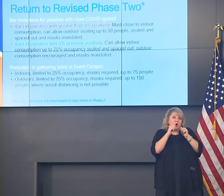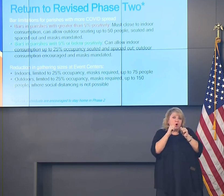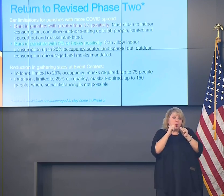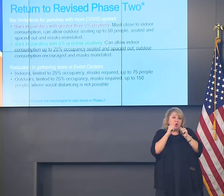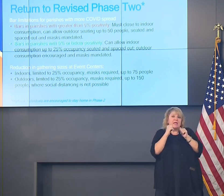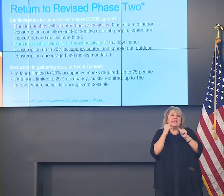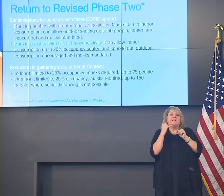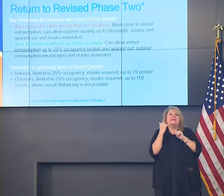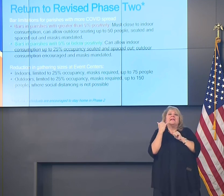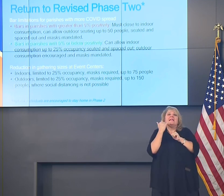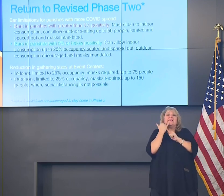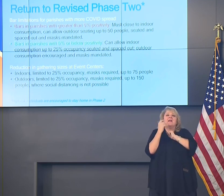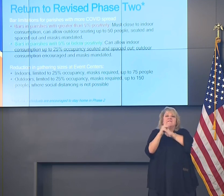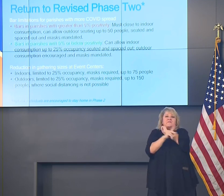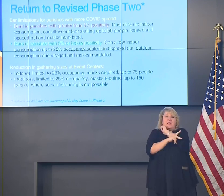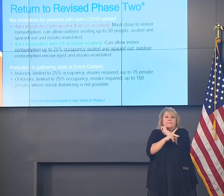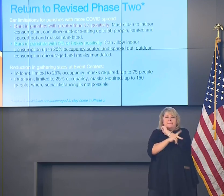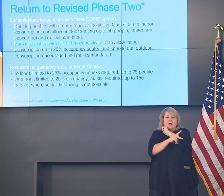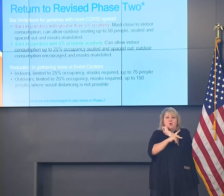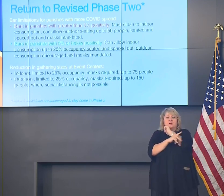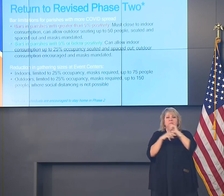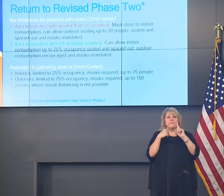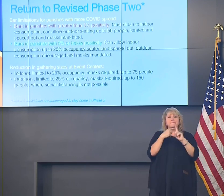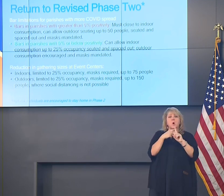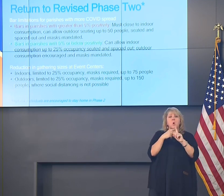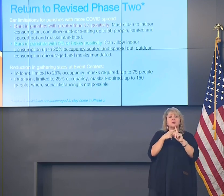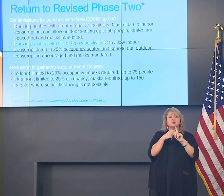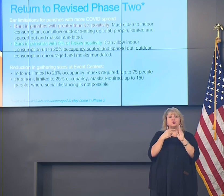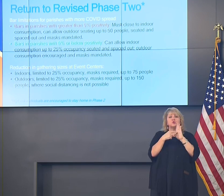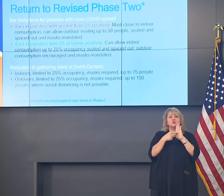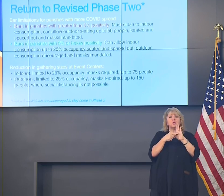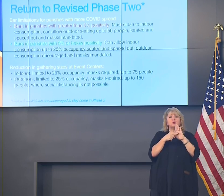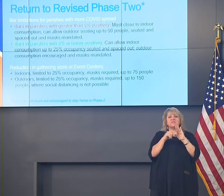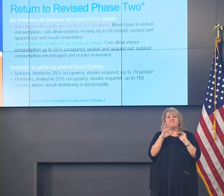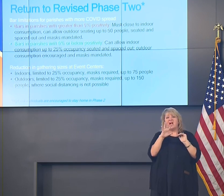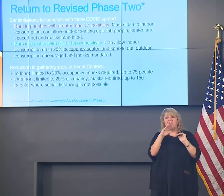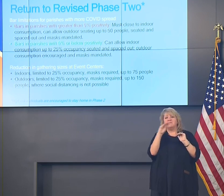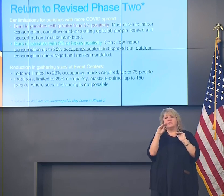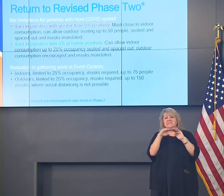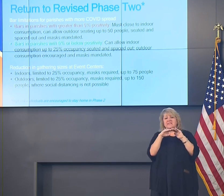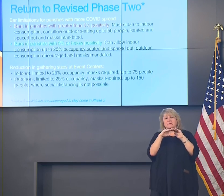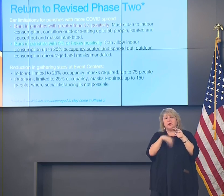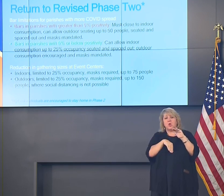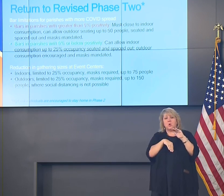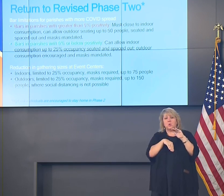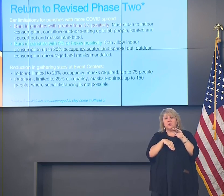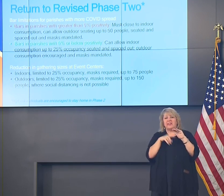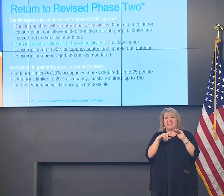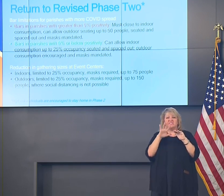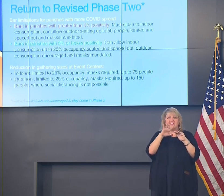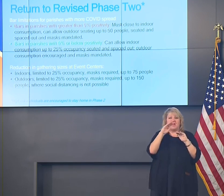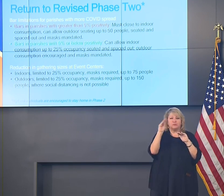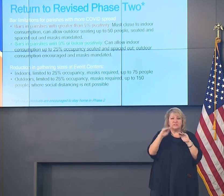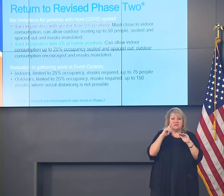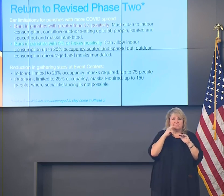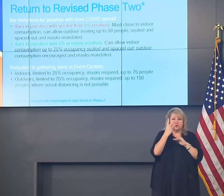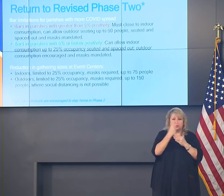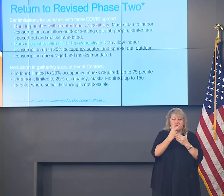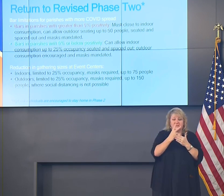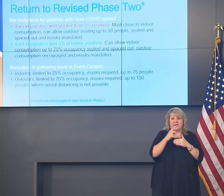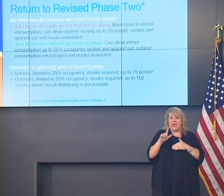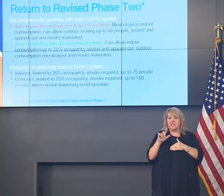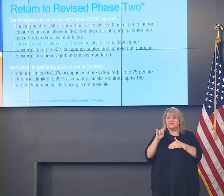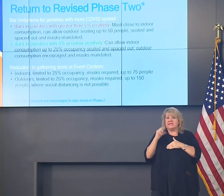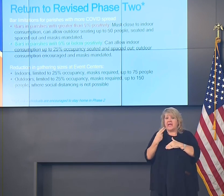currently has a positivity of 5% or lower over two weeks, as per LDH's website. That website will update